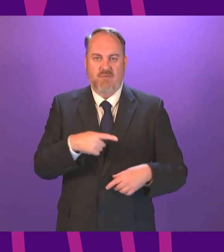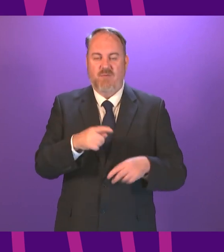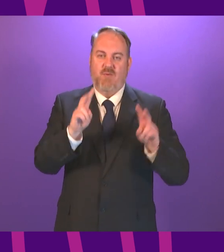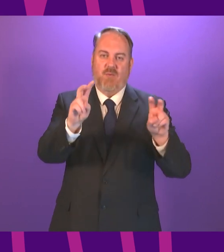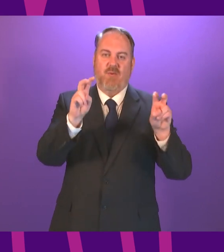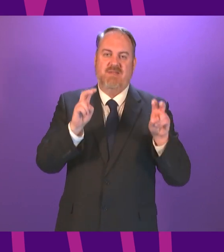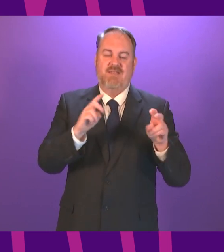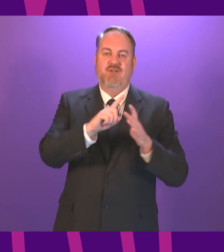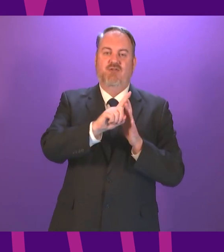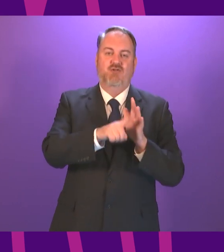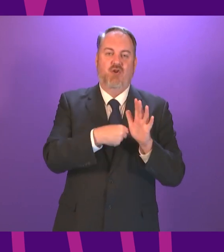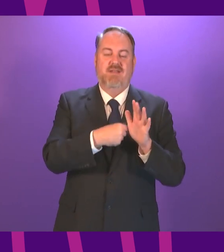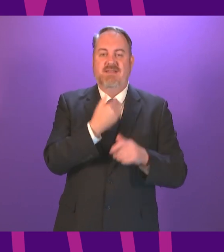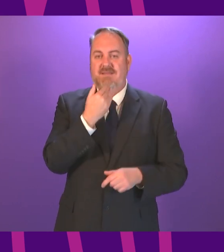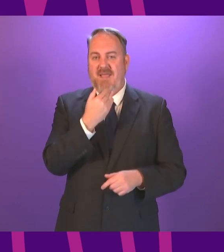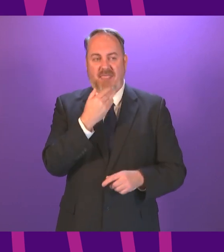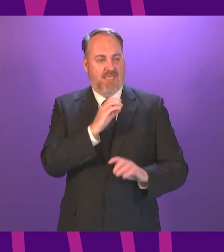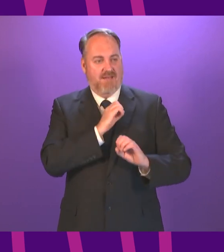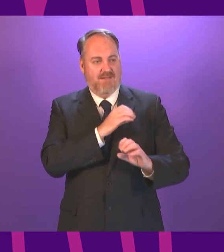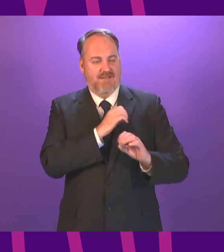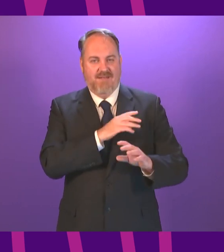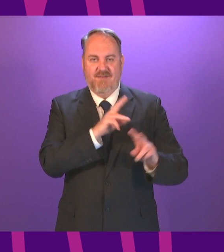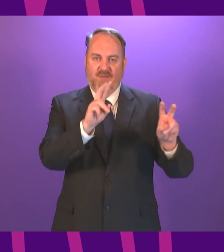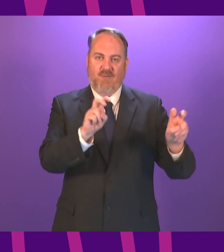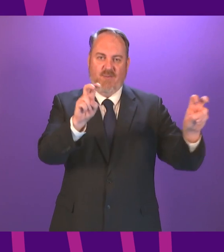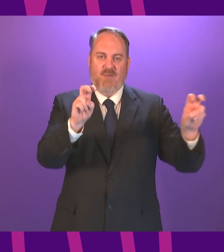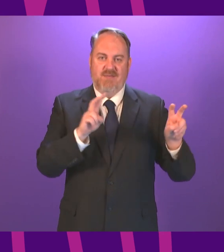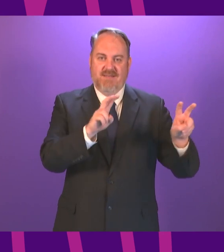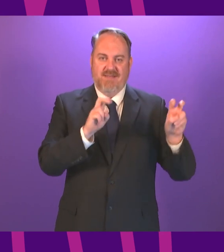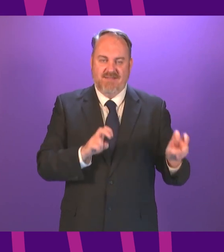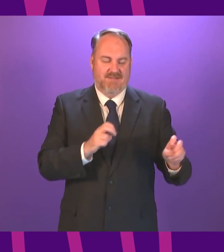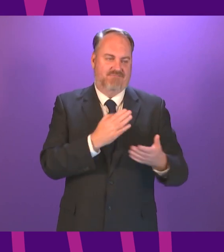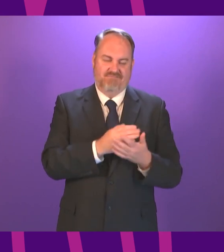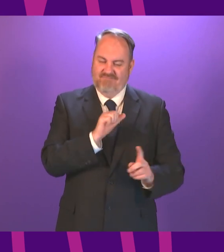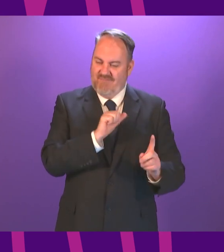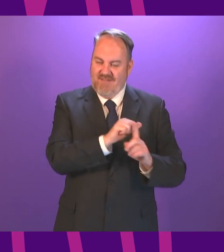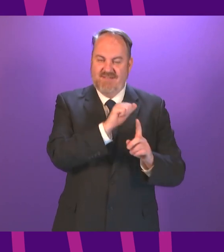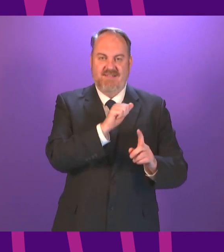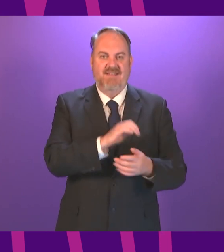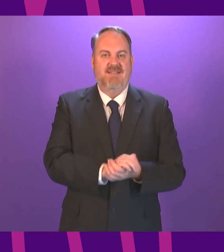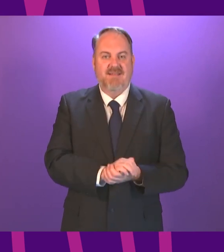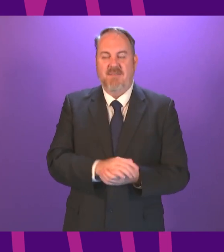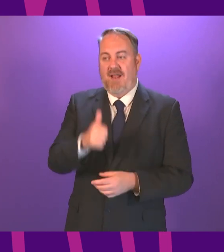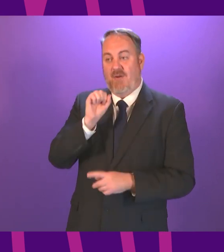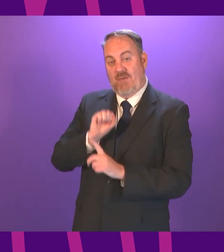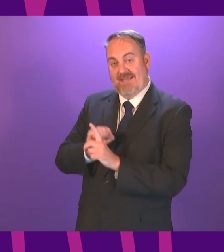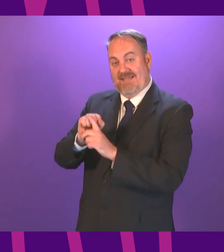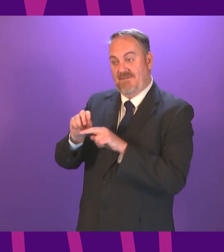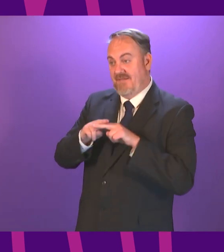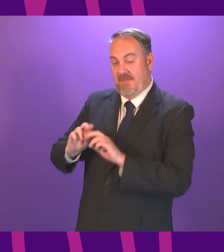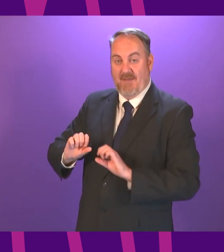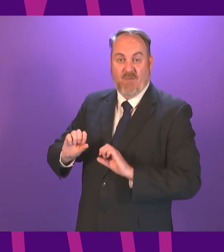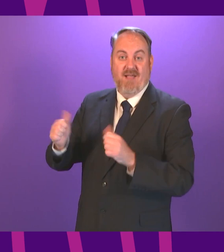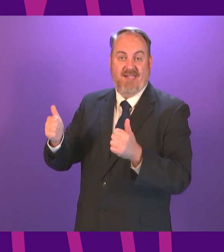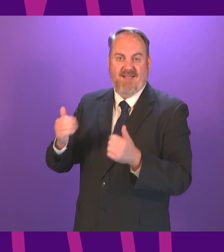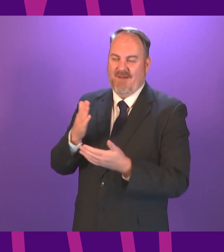extraordinarily well in terms of the opportunity to serve as Michael Mara too I cannot speak for him but I know his family well as I suspect you do and